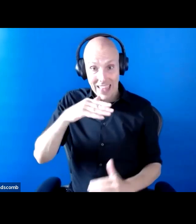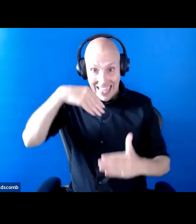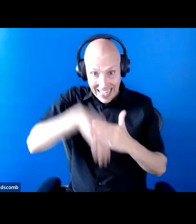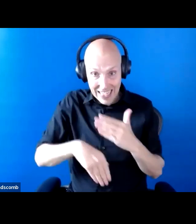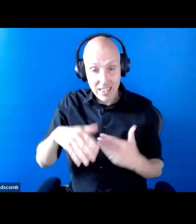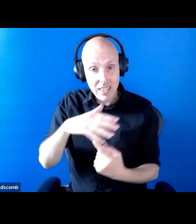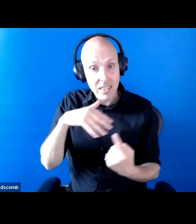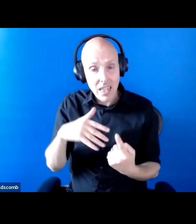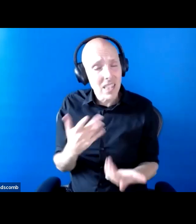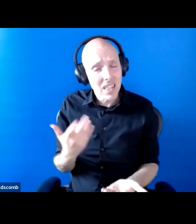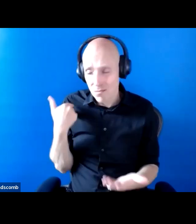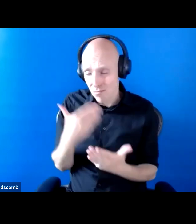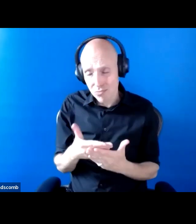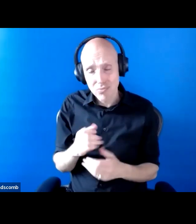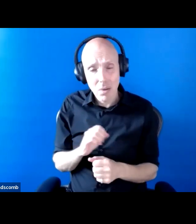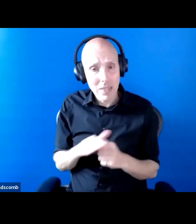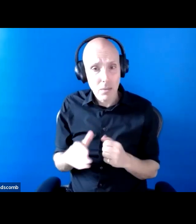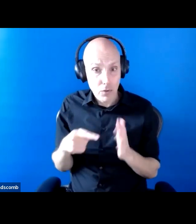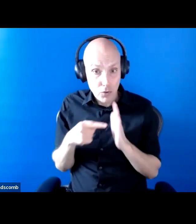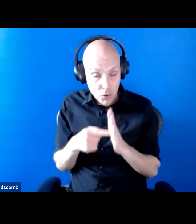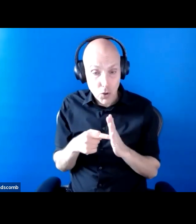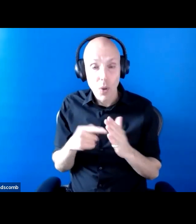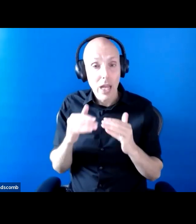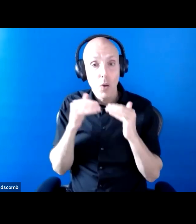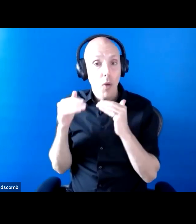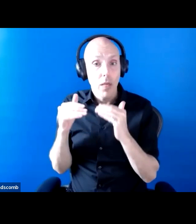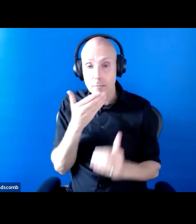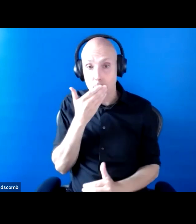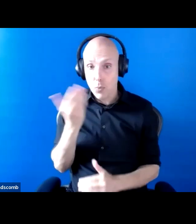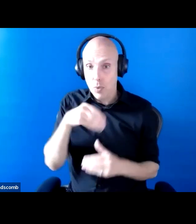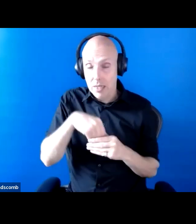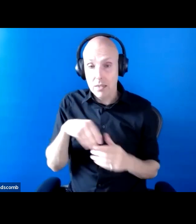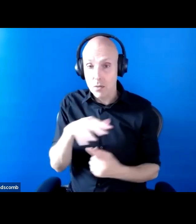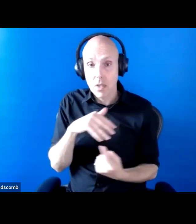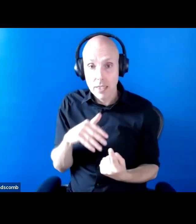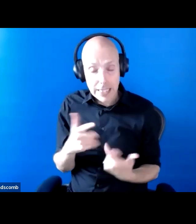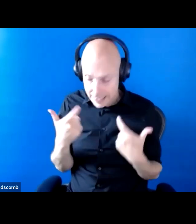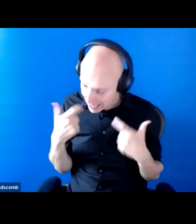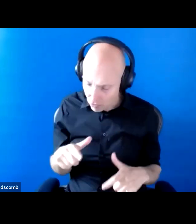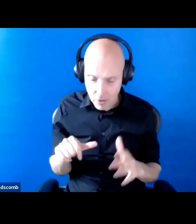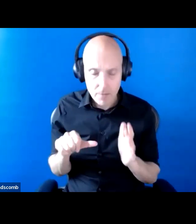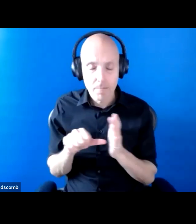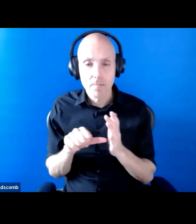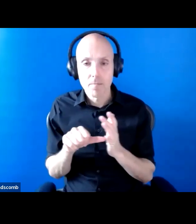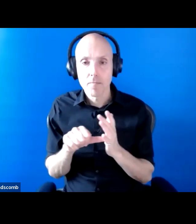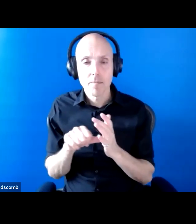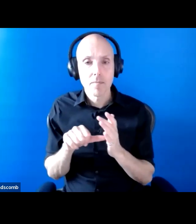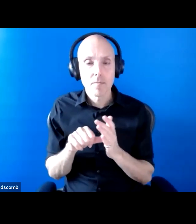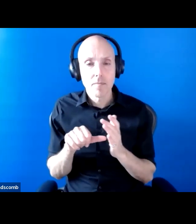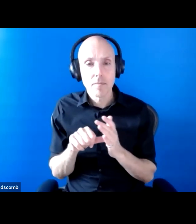spades during the pandemic. And there continued to be issues with more